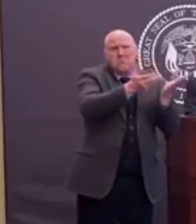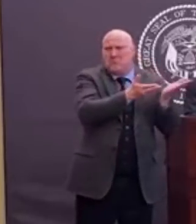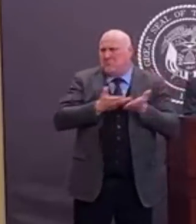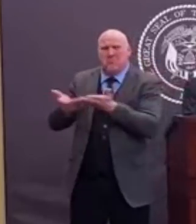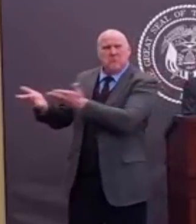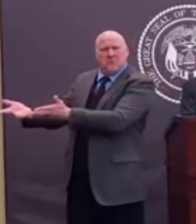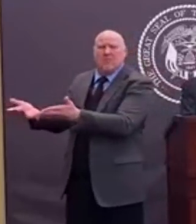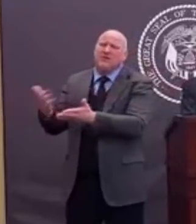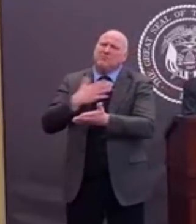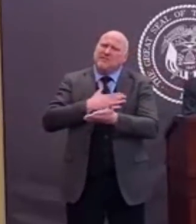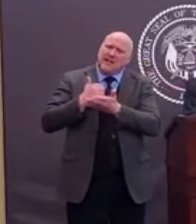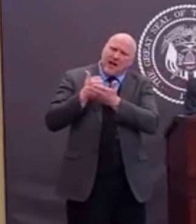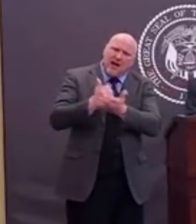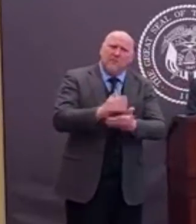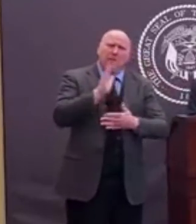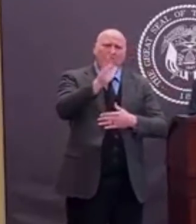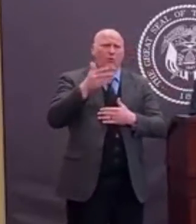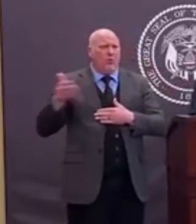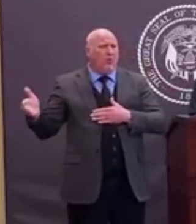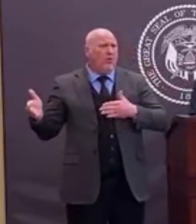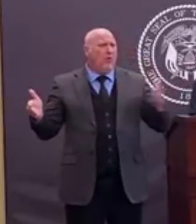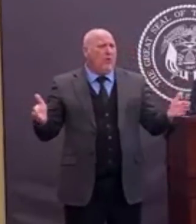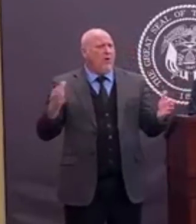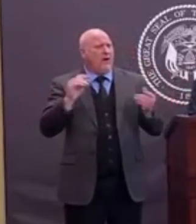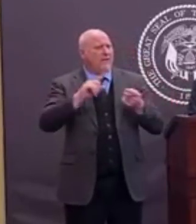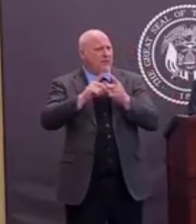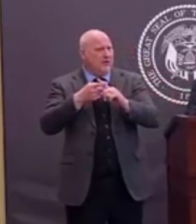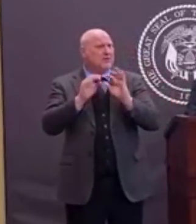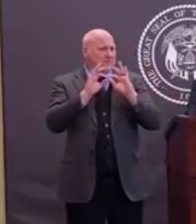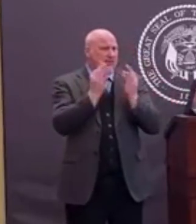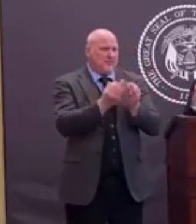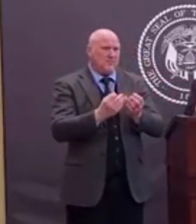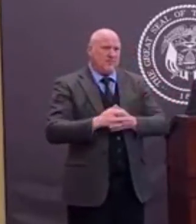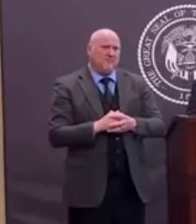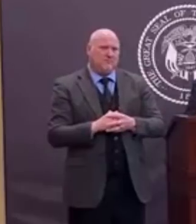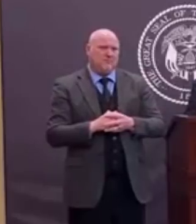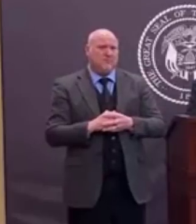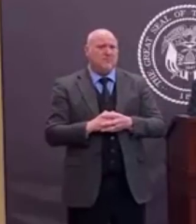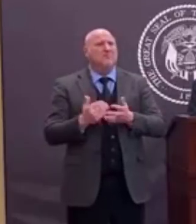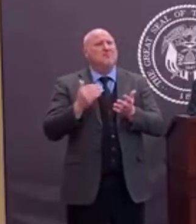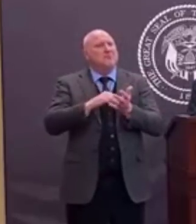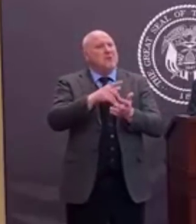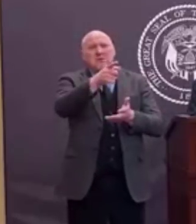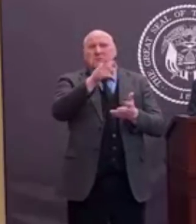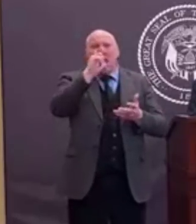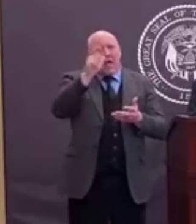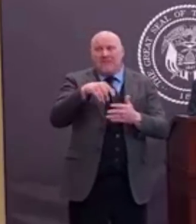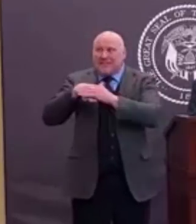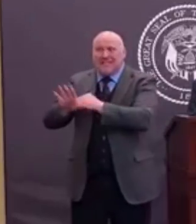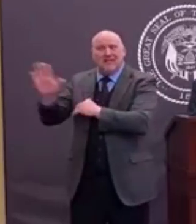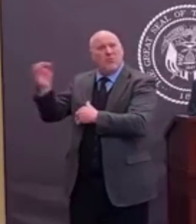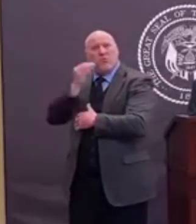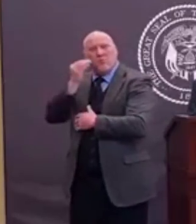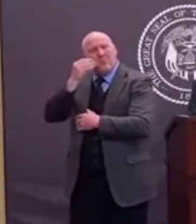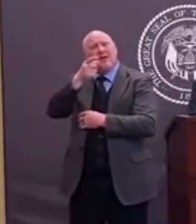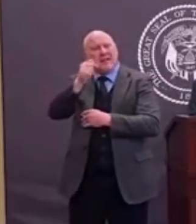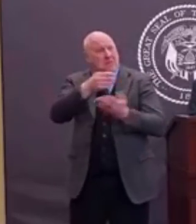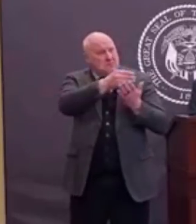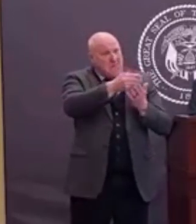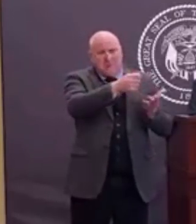delivering them to their front porch and ring the doorbell, and then stand back six feet as they pick it up.